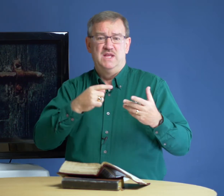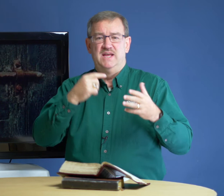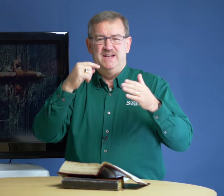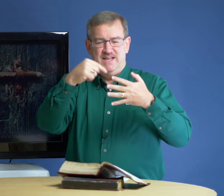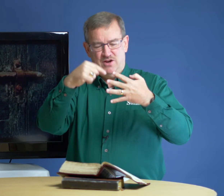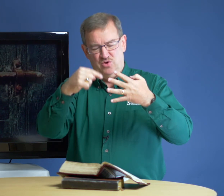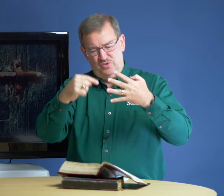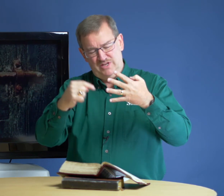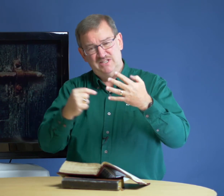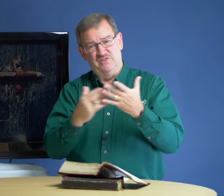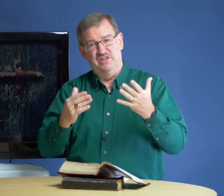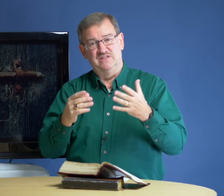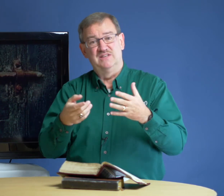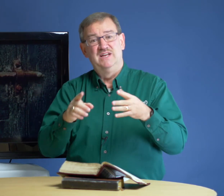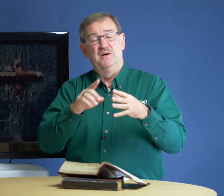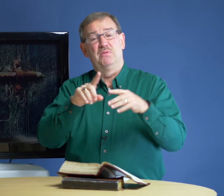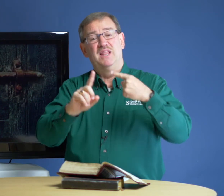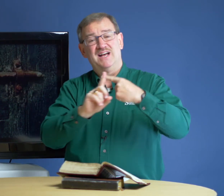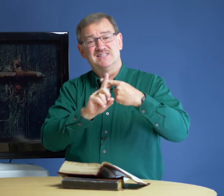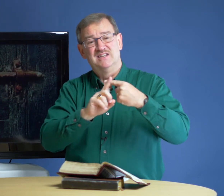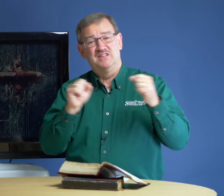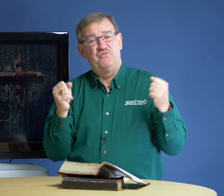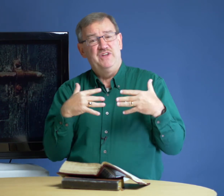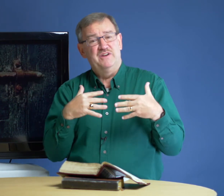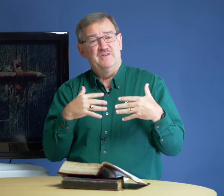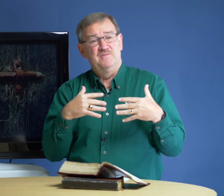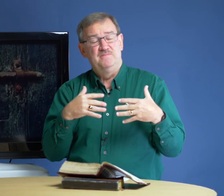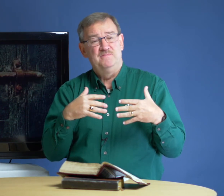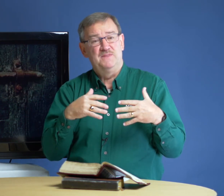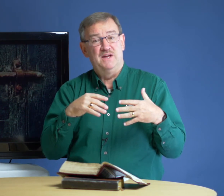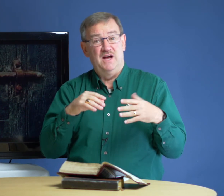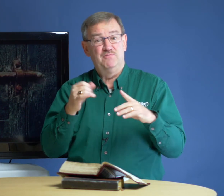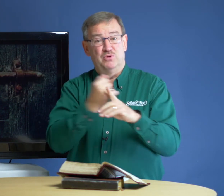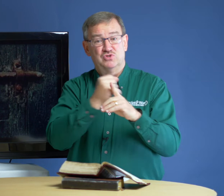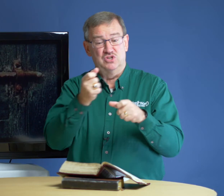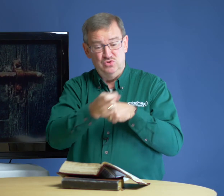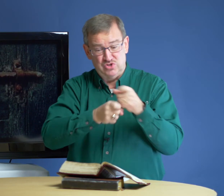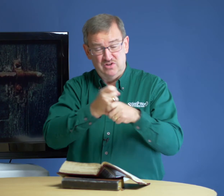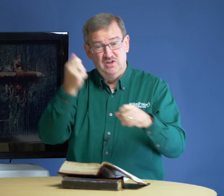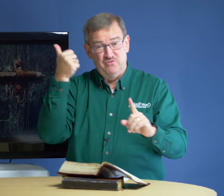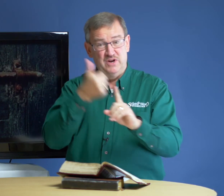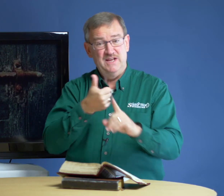And he had a whole list of things plus the fear of persecution for him.